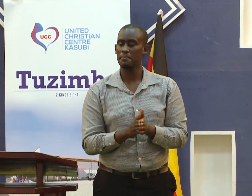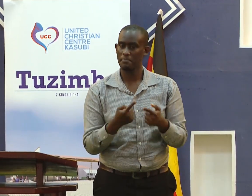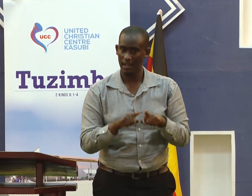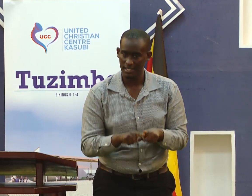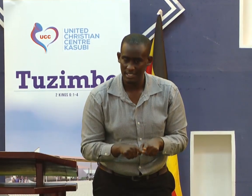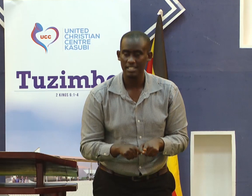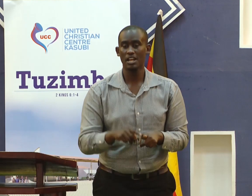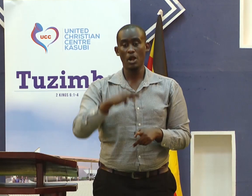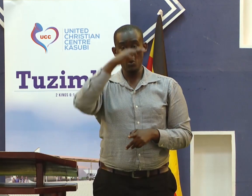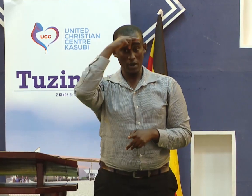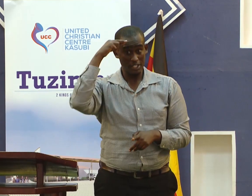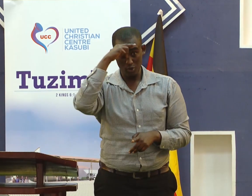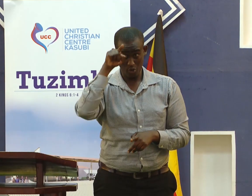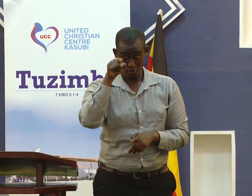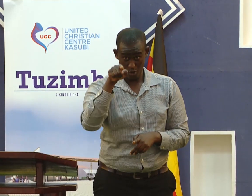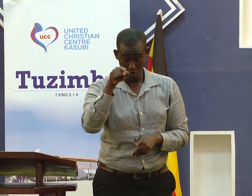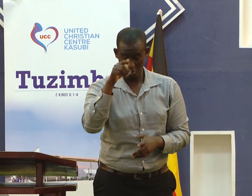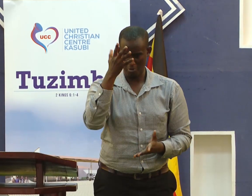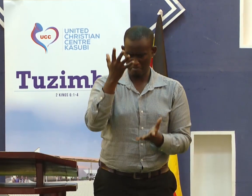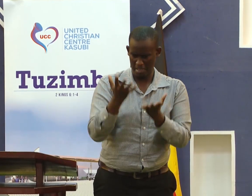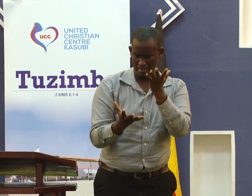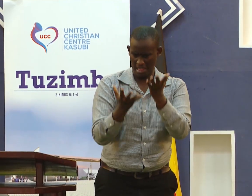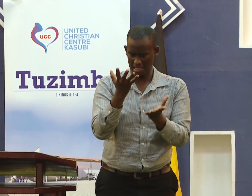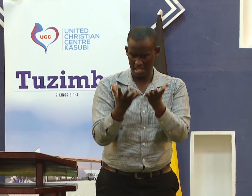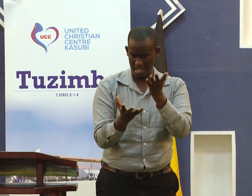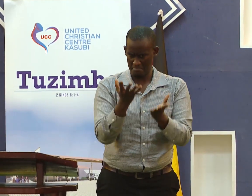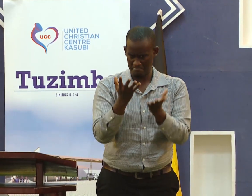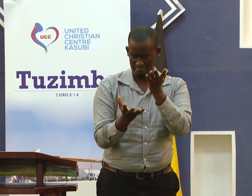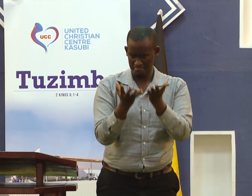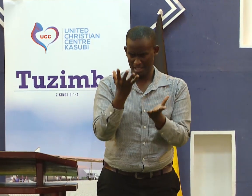But it's not the weighing scale. To